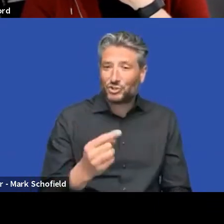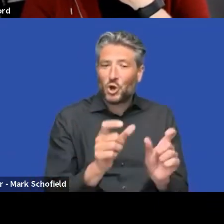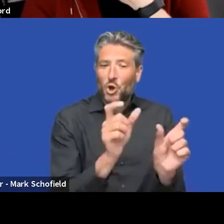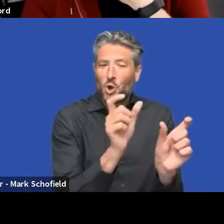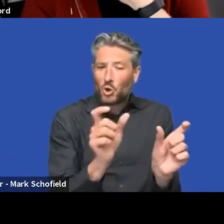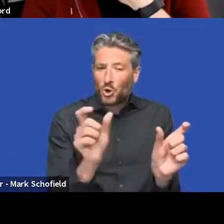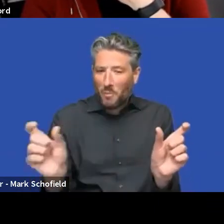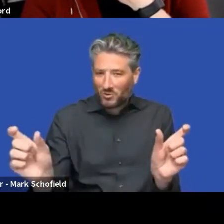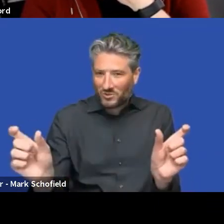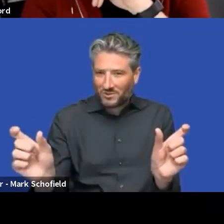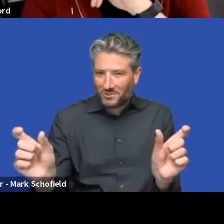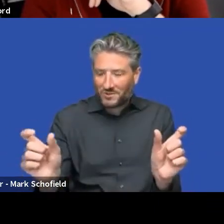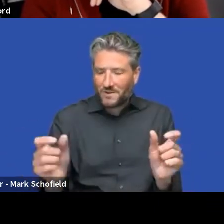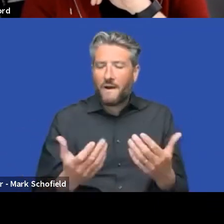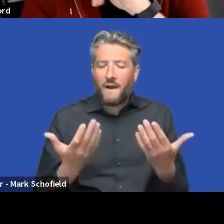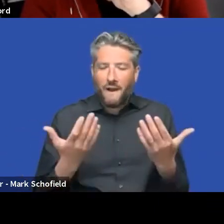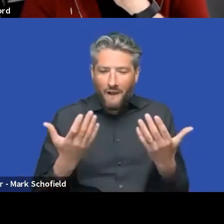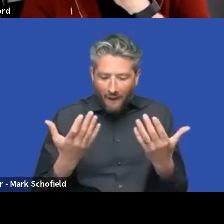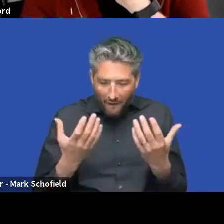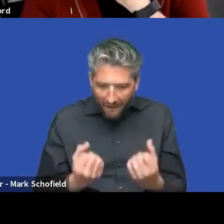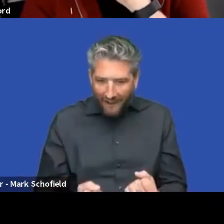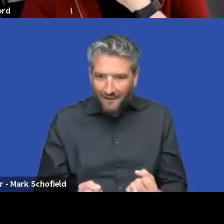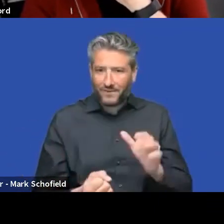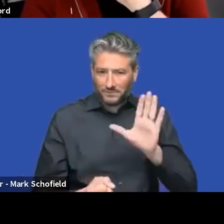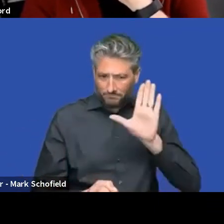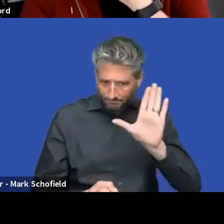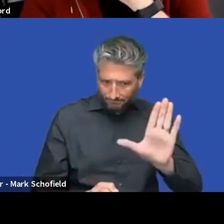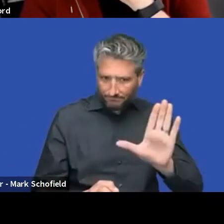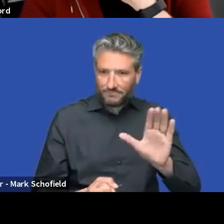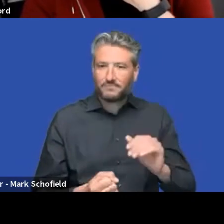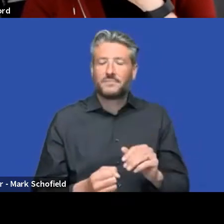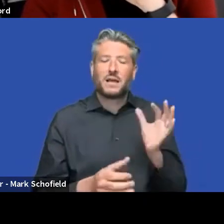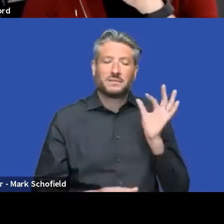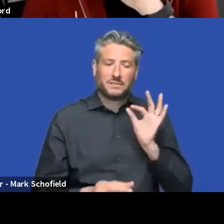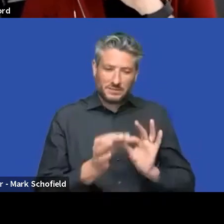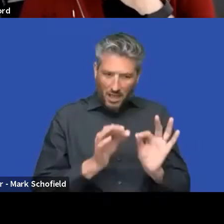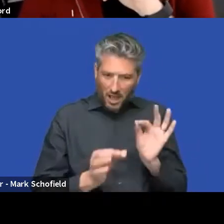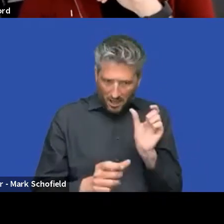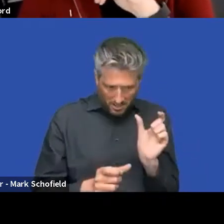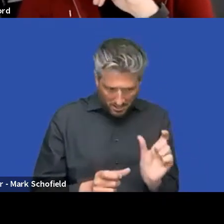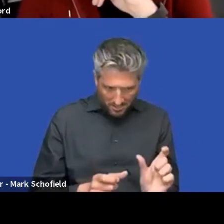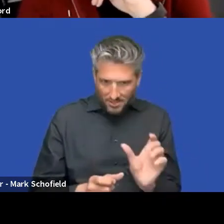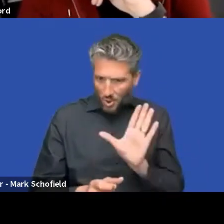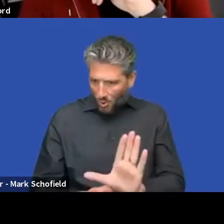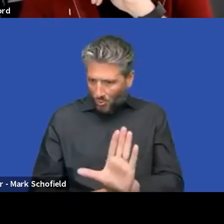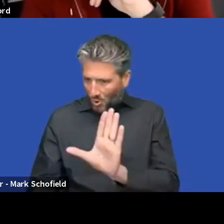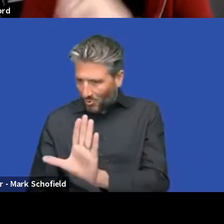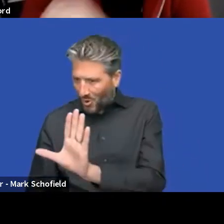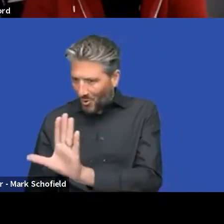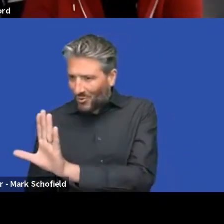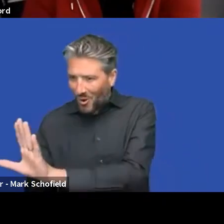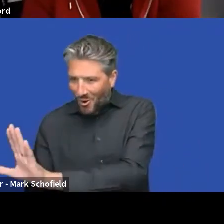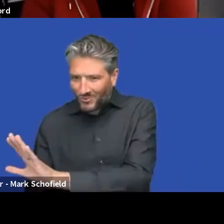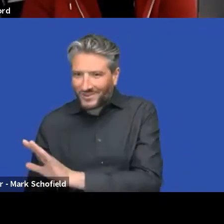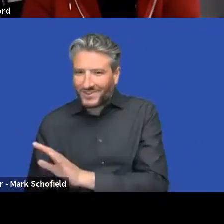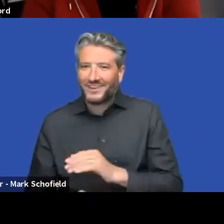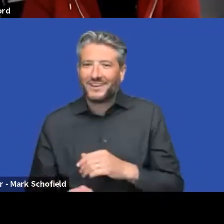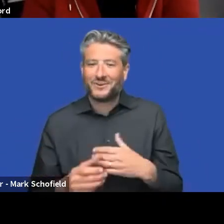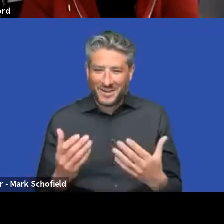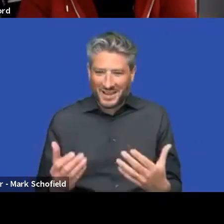by its own styles. How do I even say that? The code that styles a component is owned